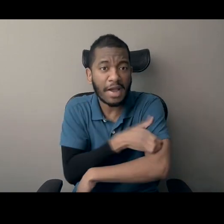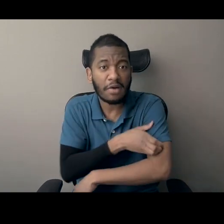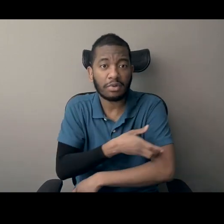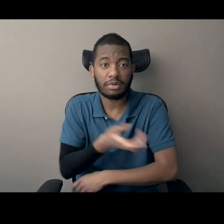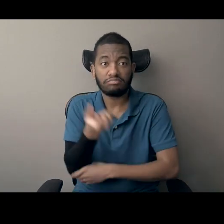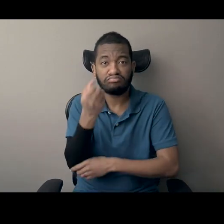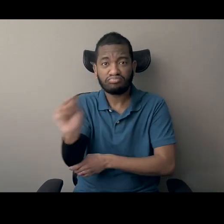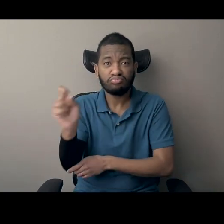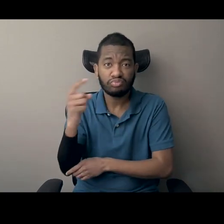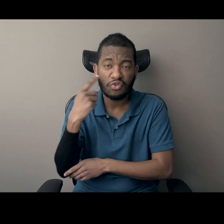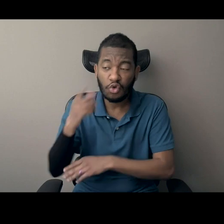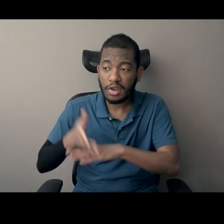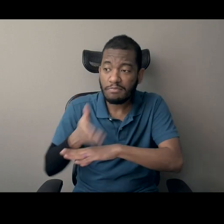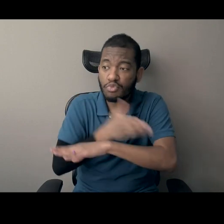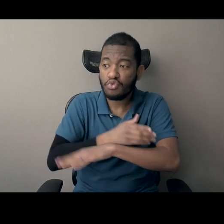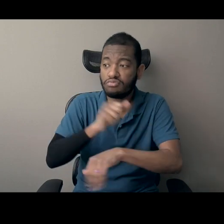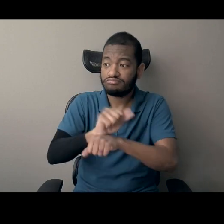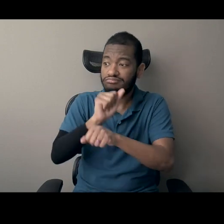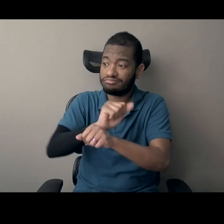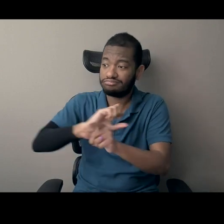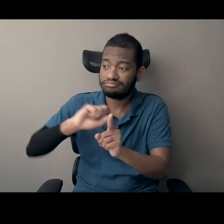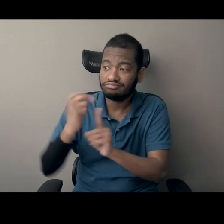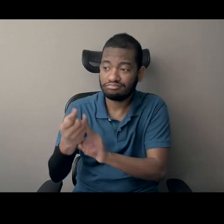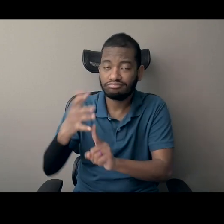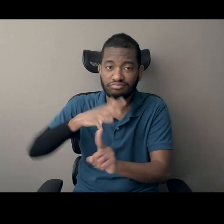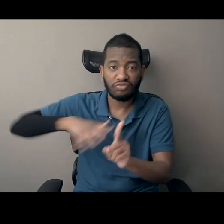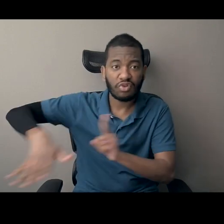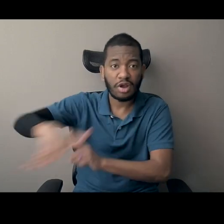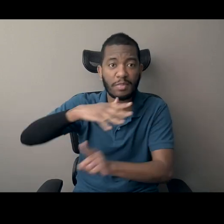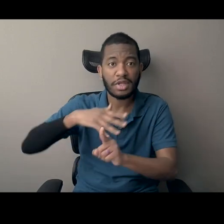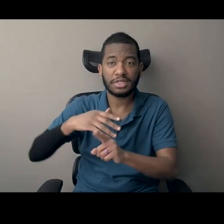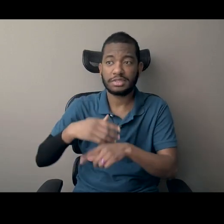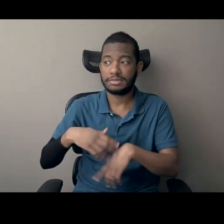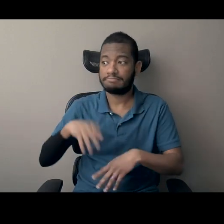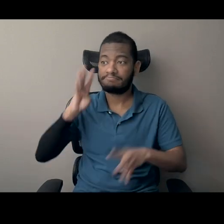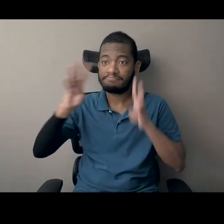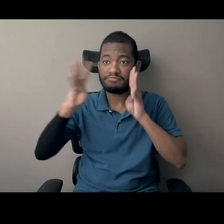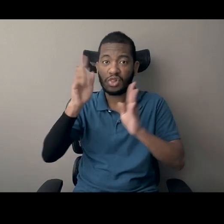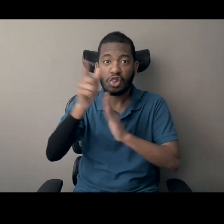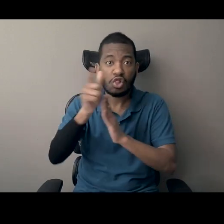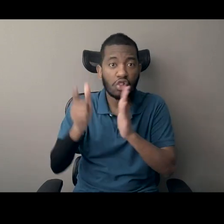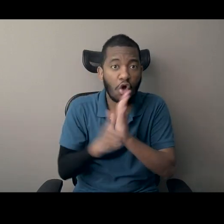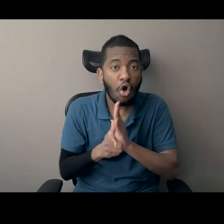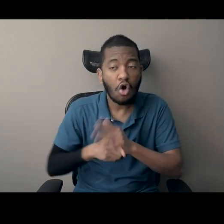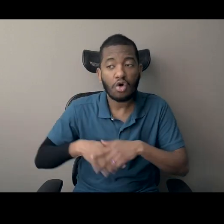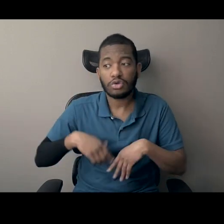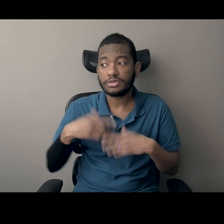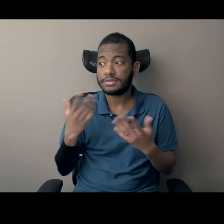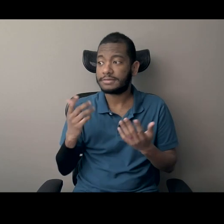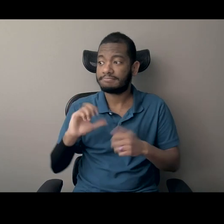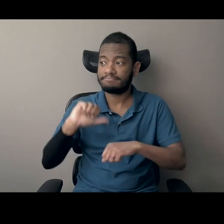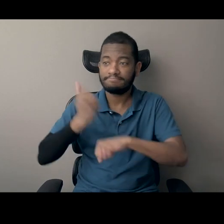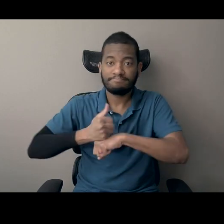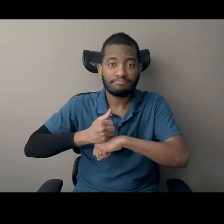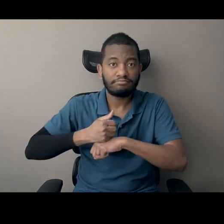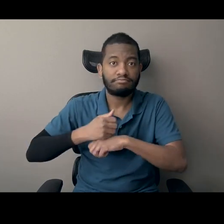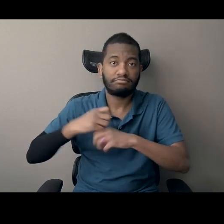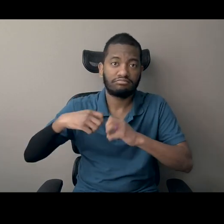drafting laws to redistribute wealth and extend civil rights, establishing schools, winning battles against segregation,